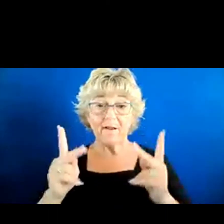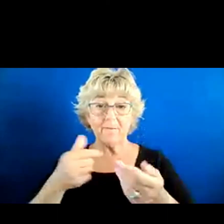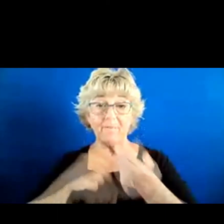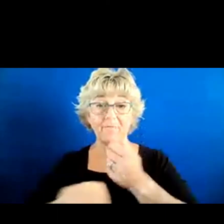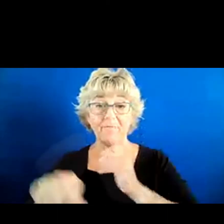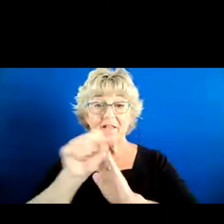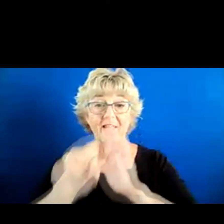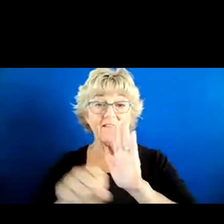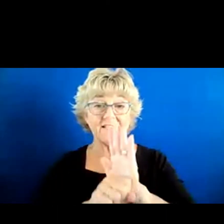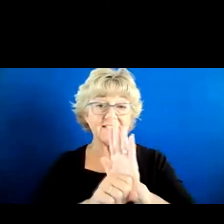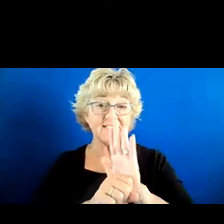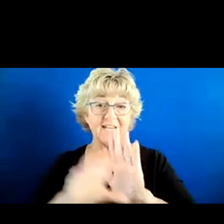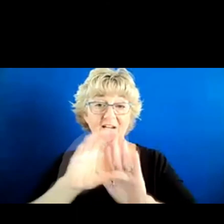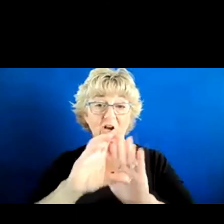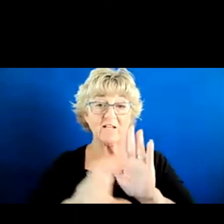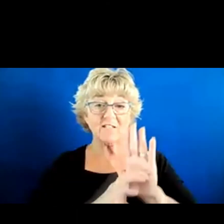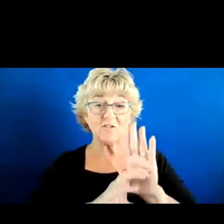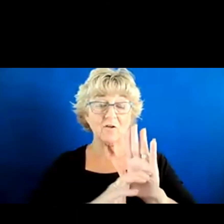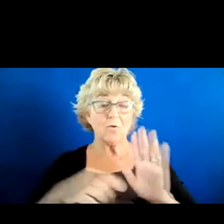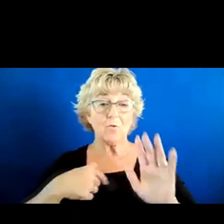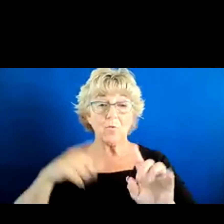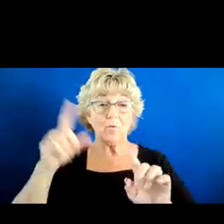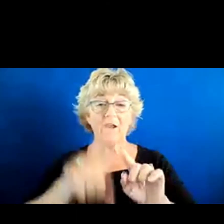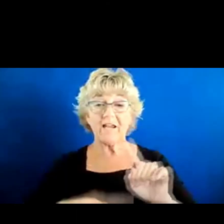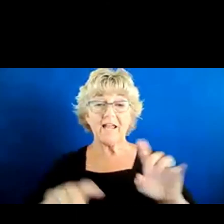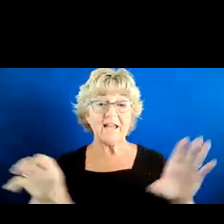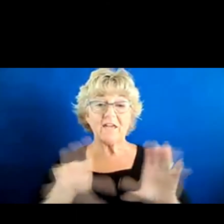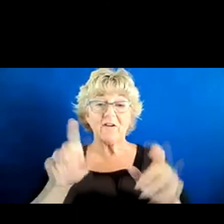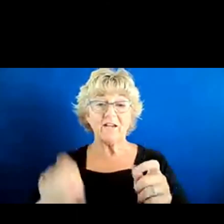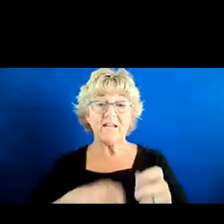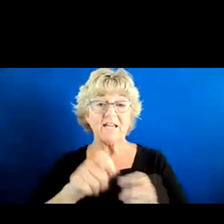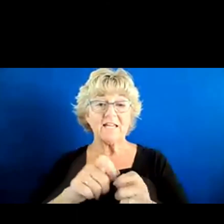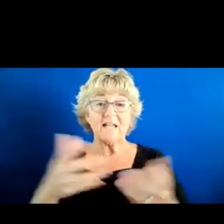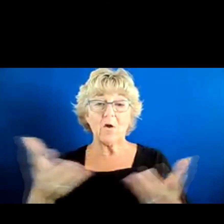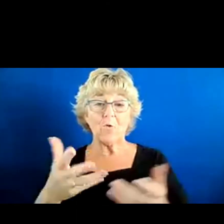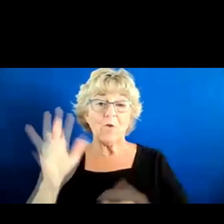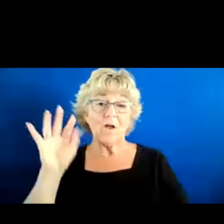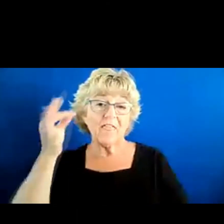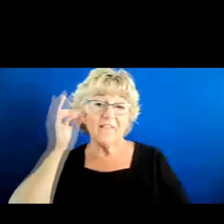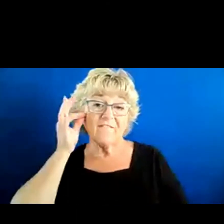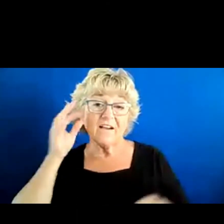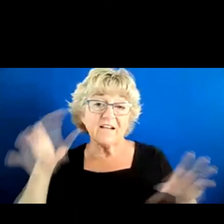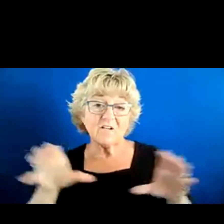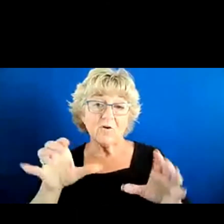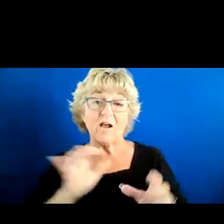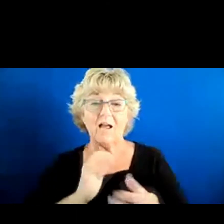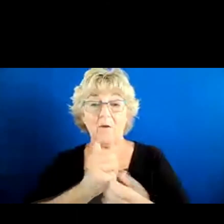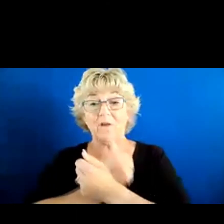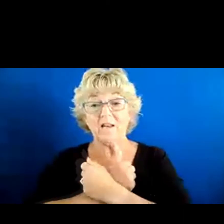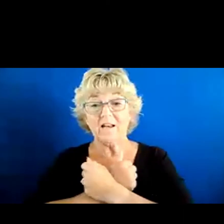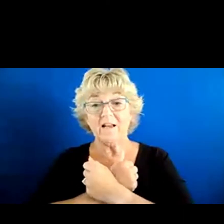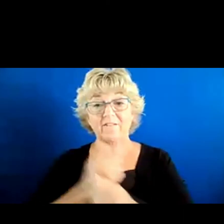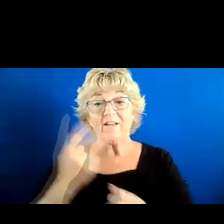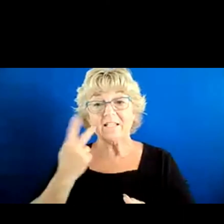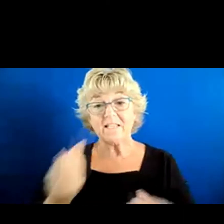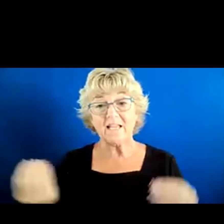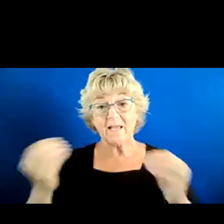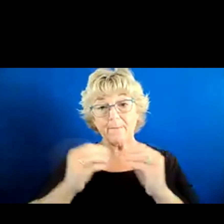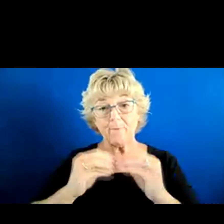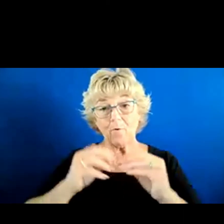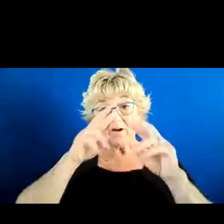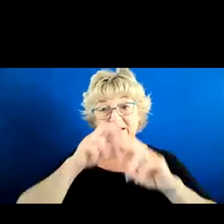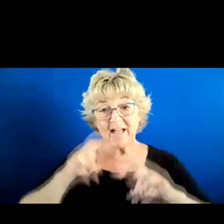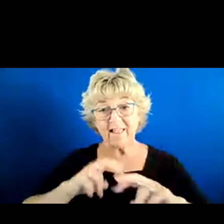constitution, we can't do exactly what the feds are doing. I'd love to see more of an analysis of that.